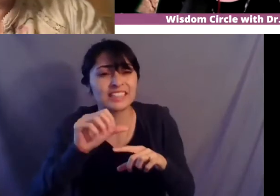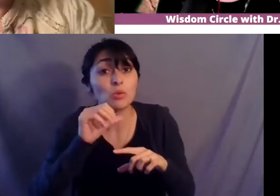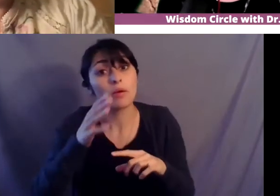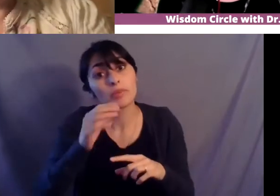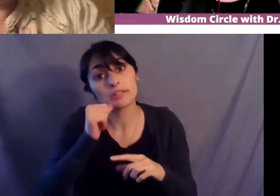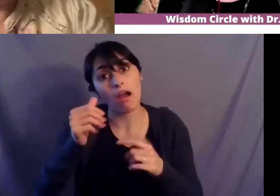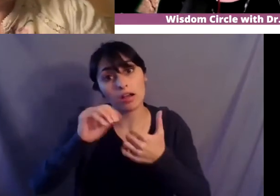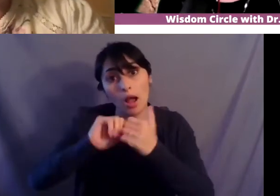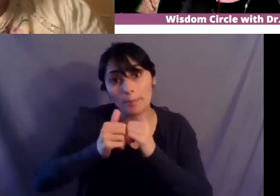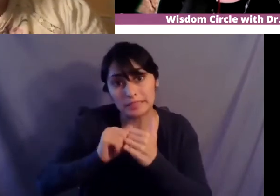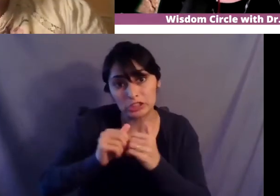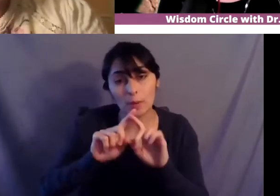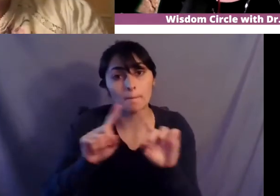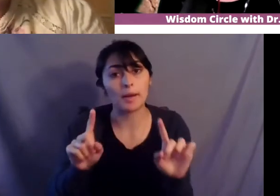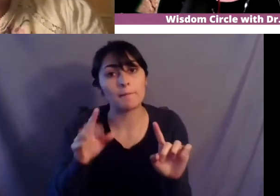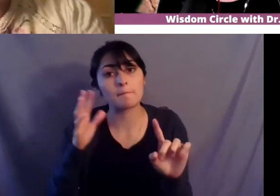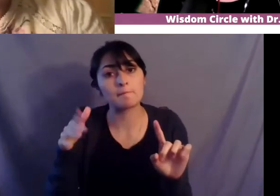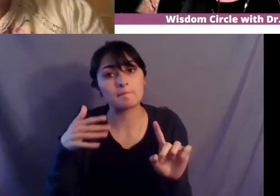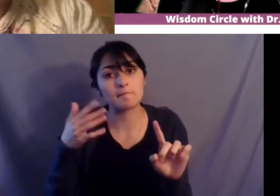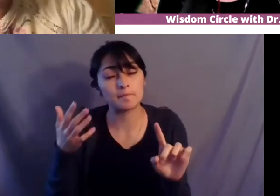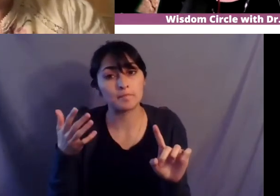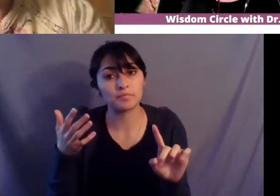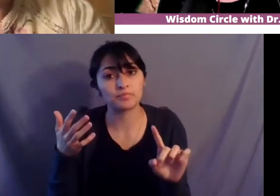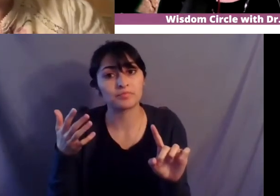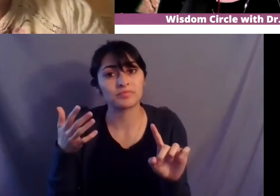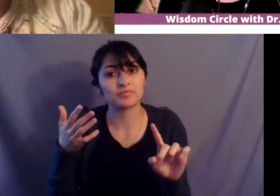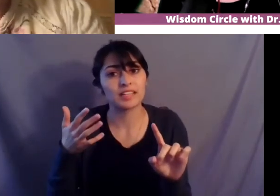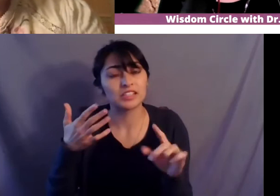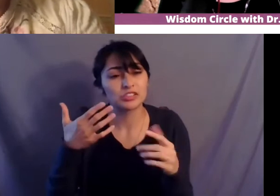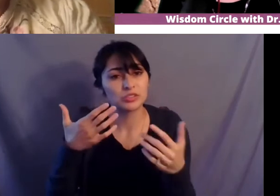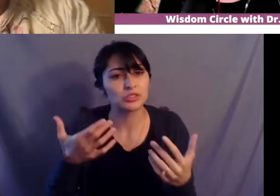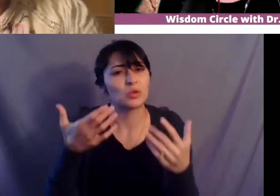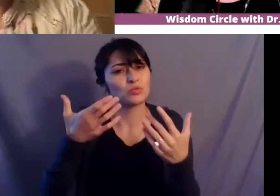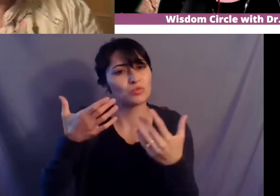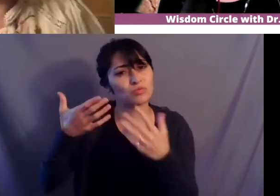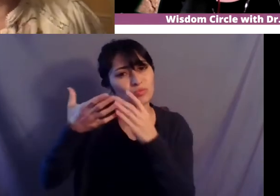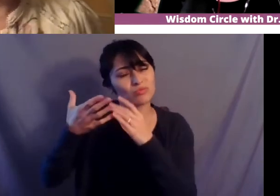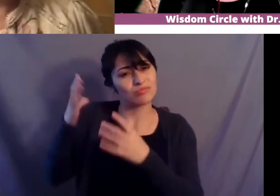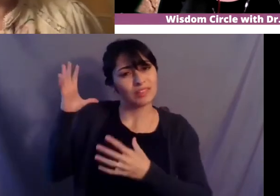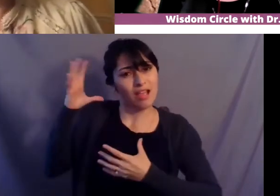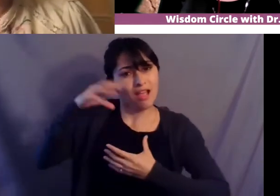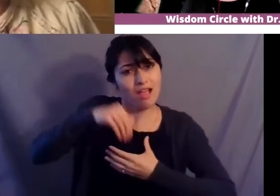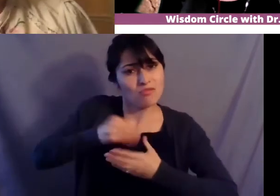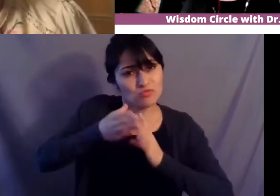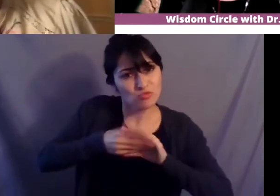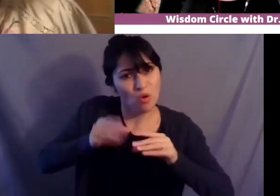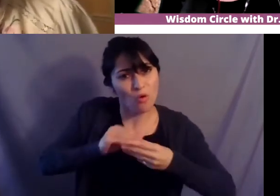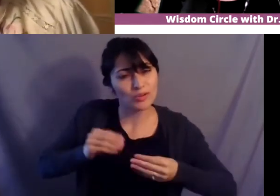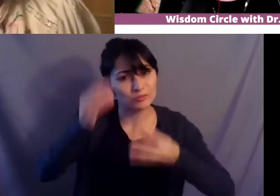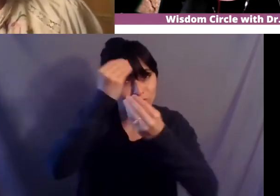but in order to to get those stories told and so i always took that path and i was very direct